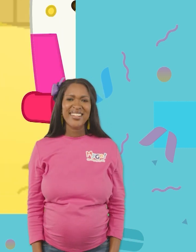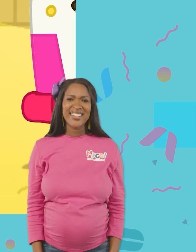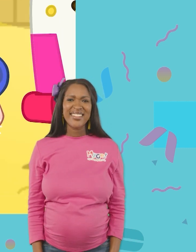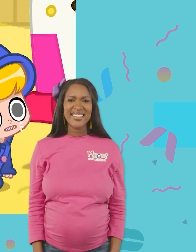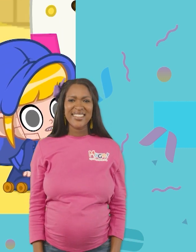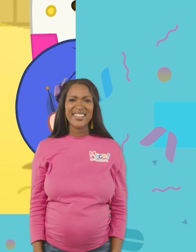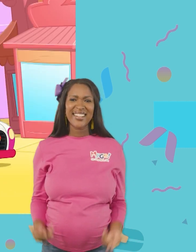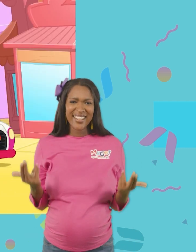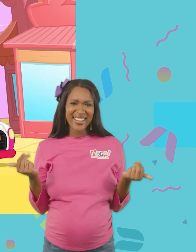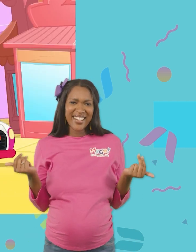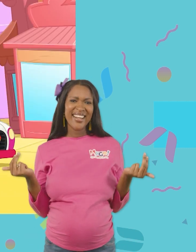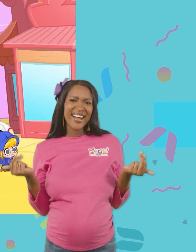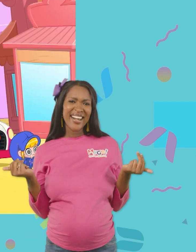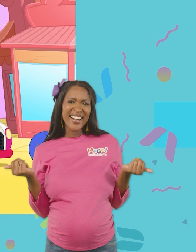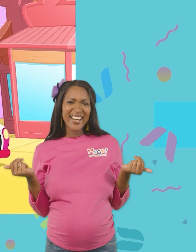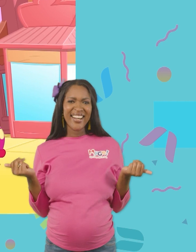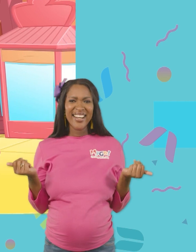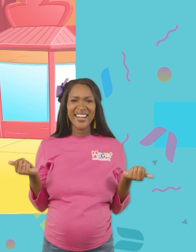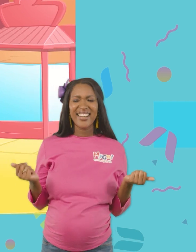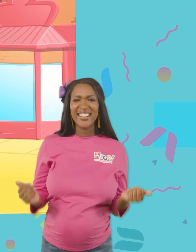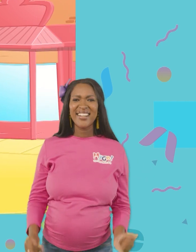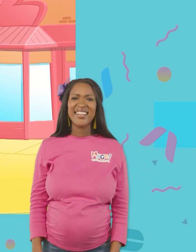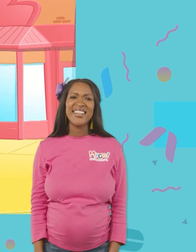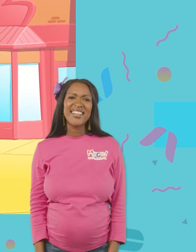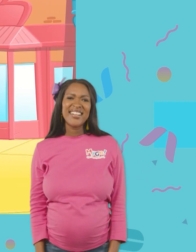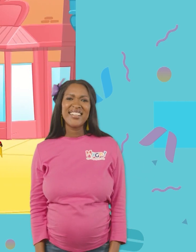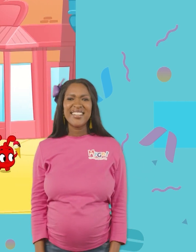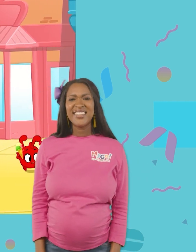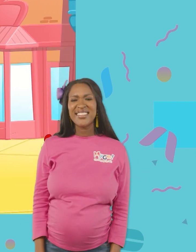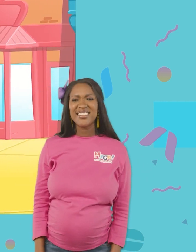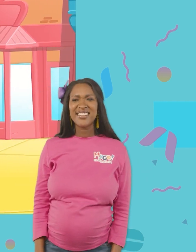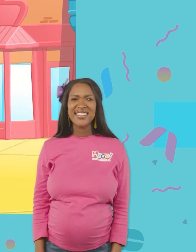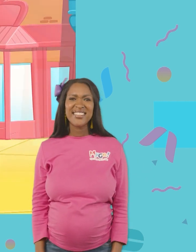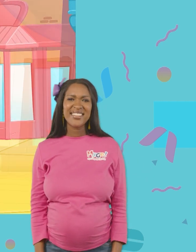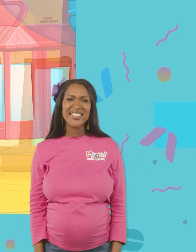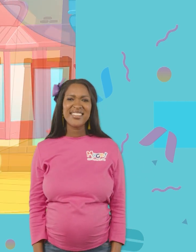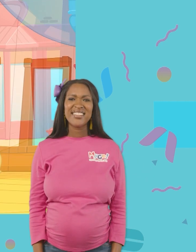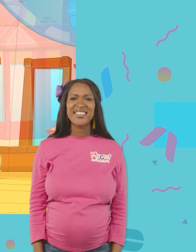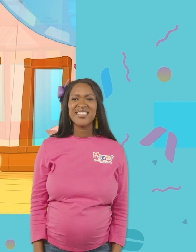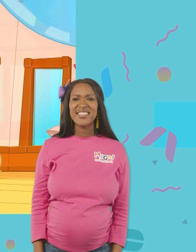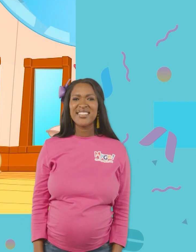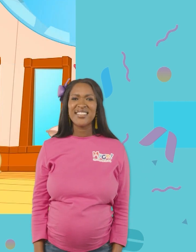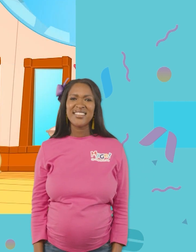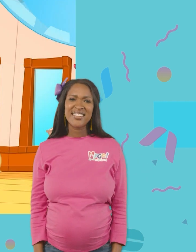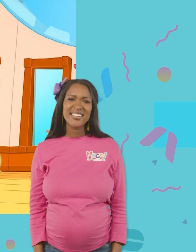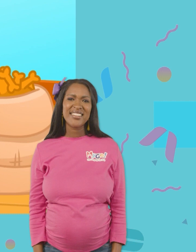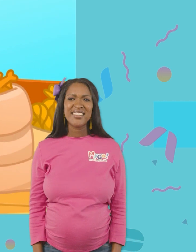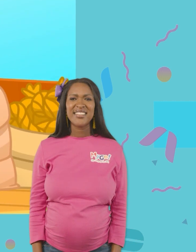Ha-ha-ha-ha-ha-ha-ha-ha-ha-ha. Mila, no play? Mila? You're acting very strange,